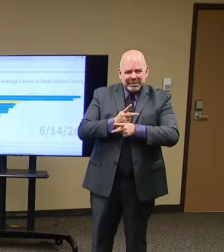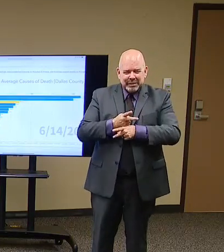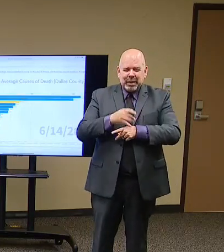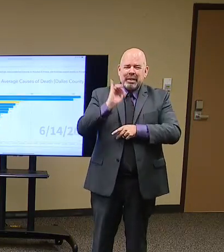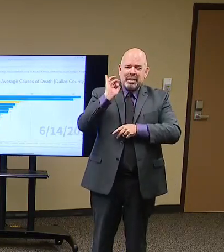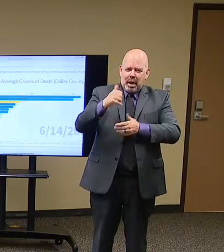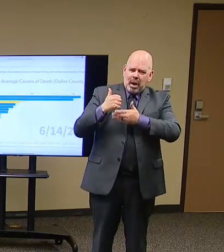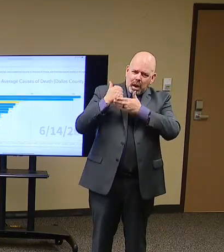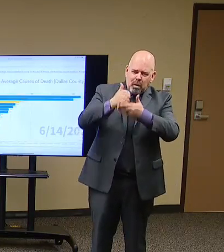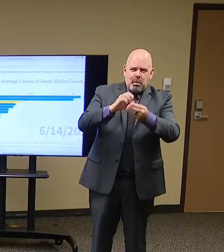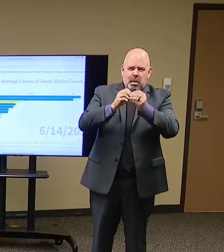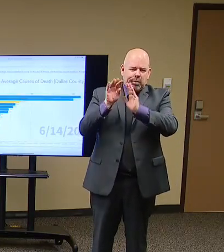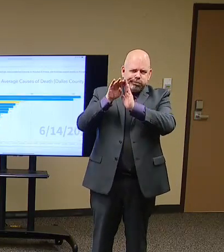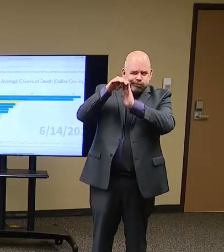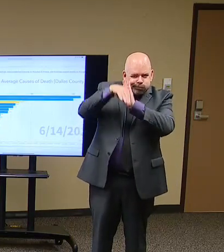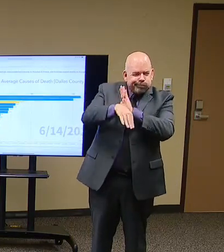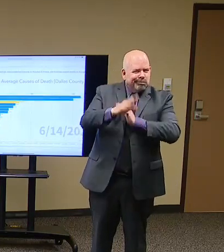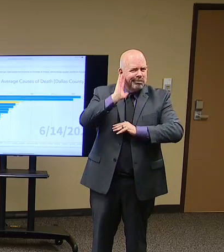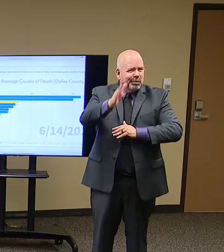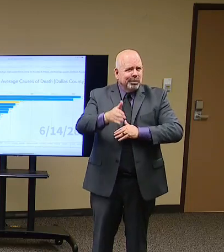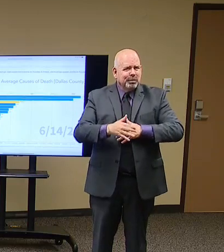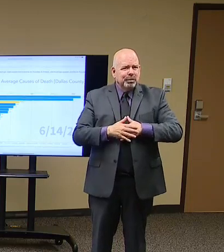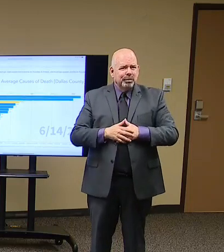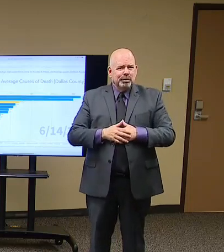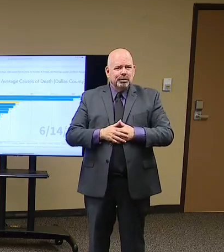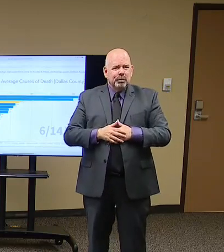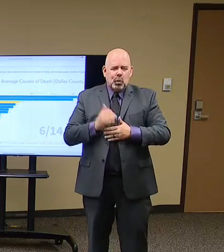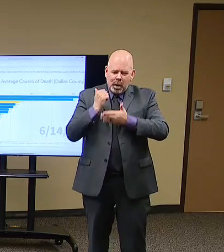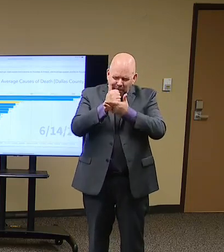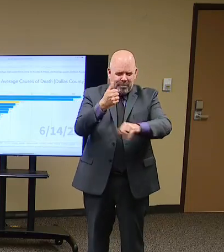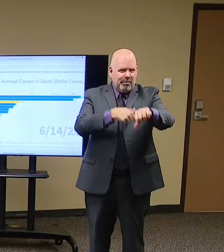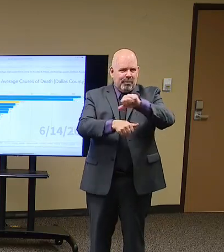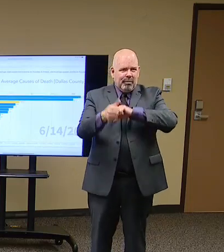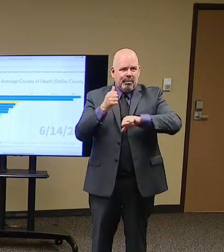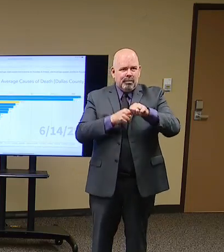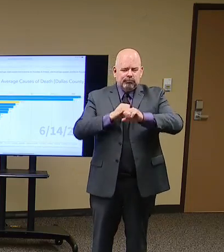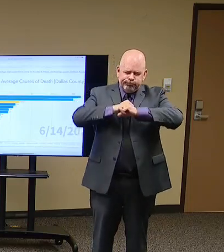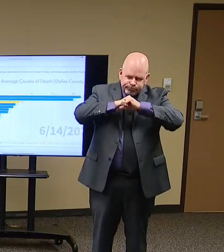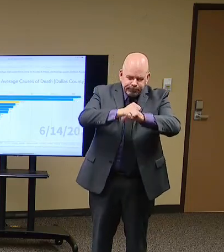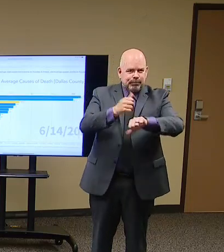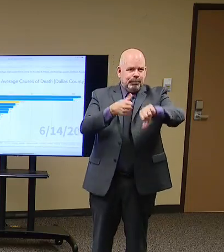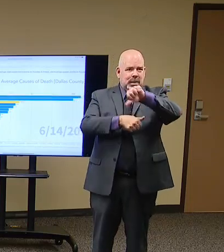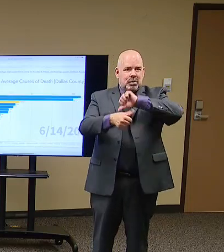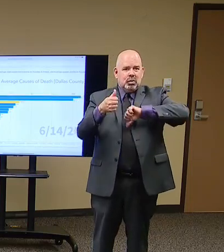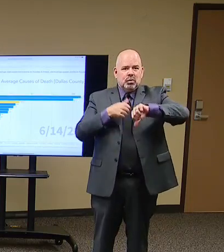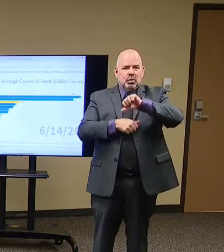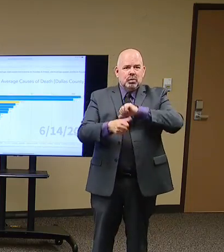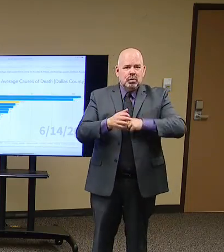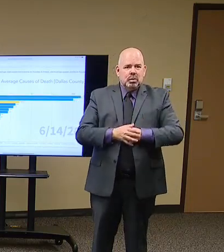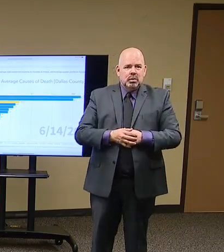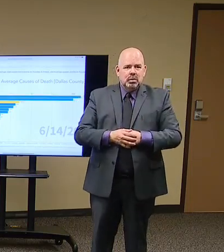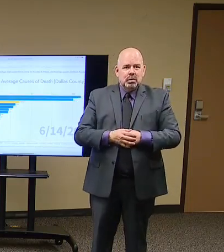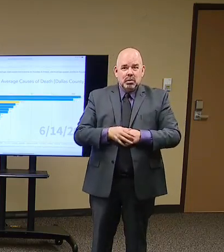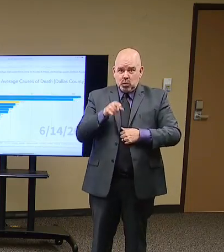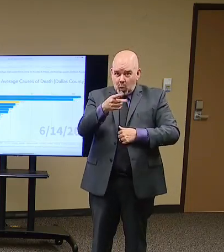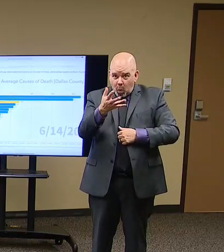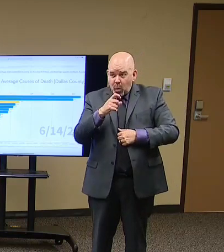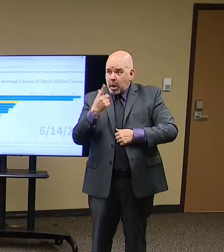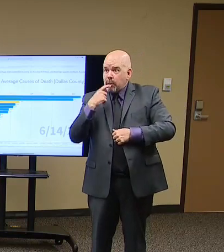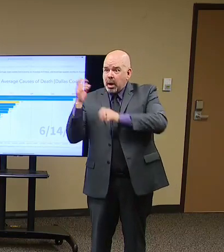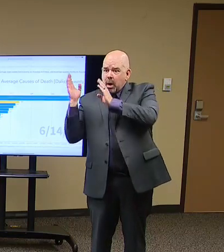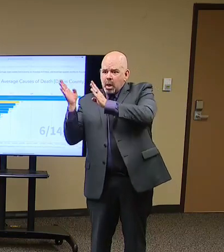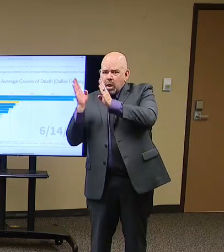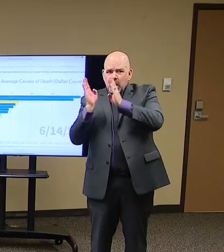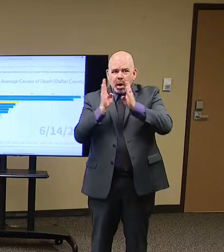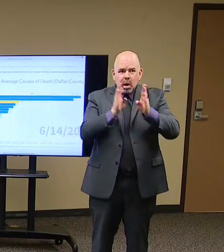community in a safe way. And this is what we all want. As the judge mentioned, we all want to go from red to orange to yellow to green. We want to